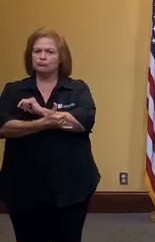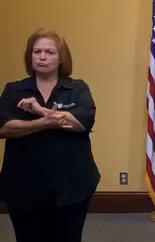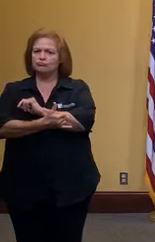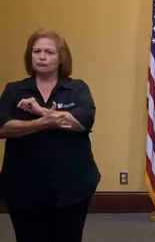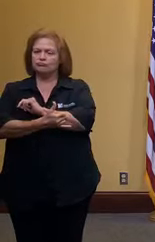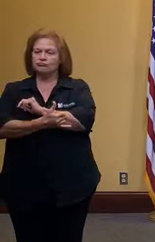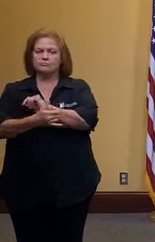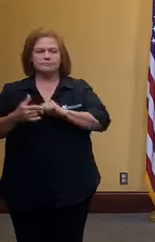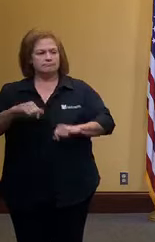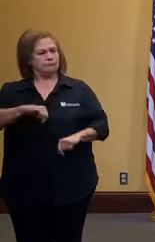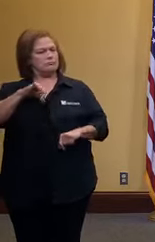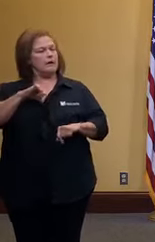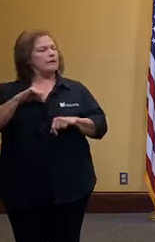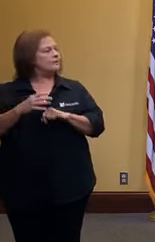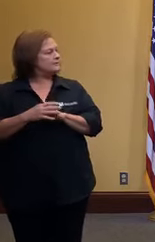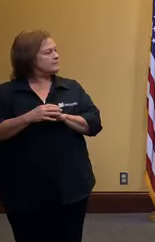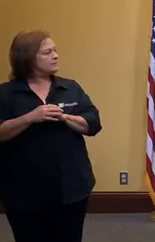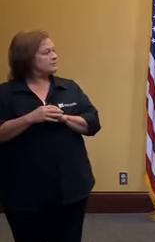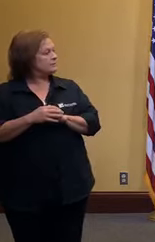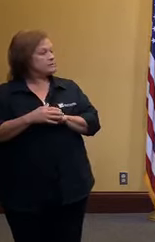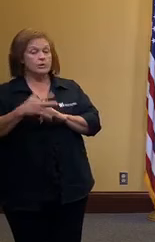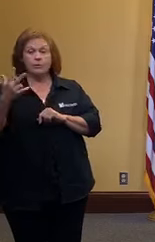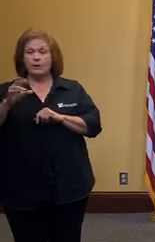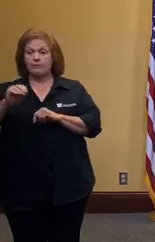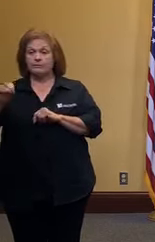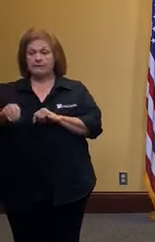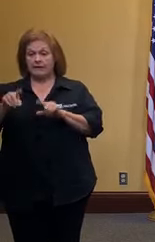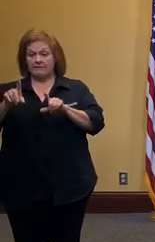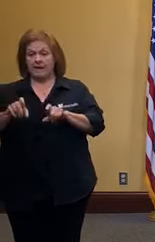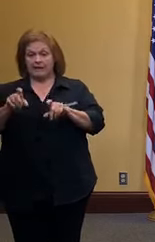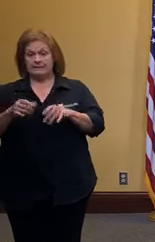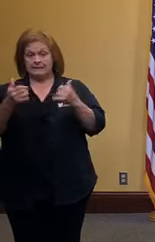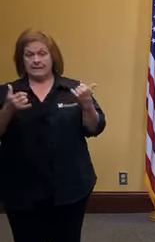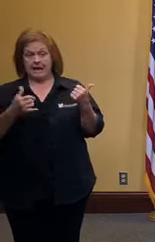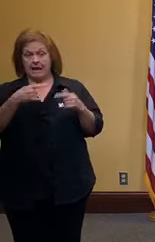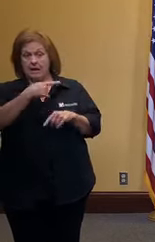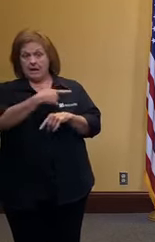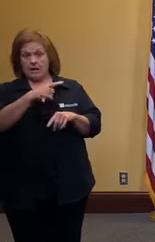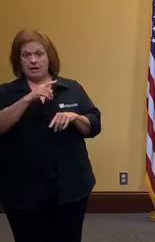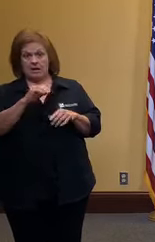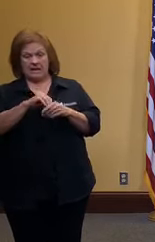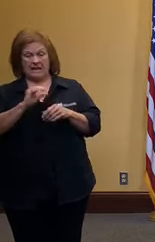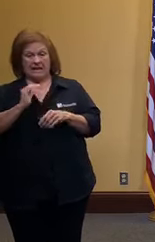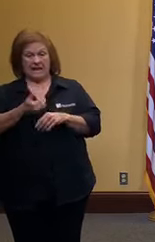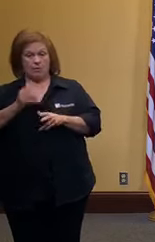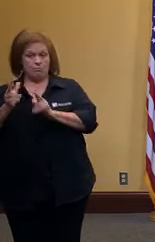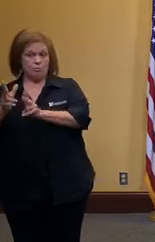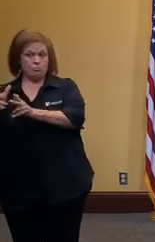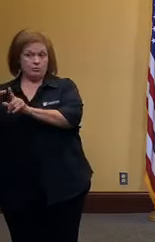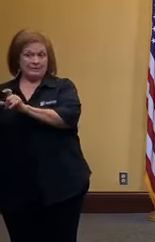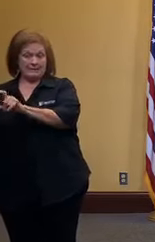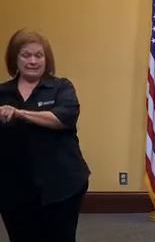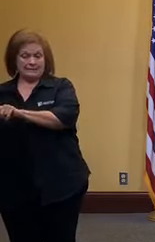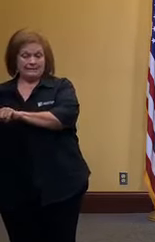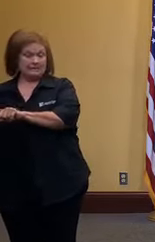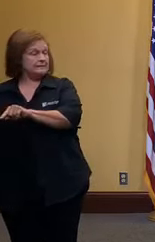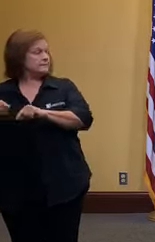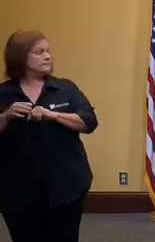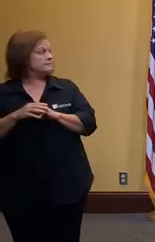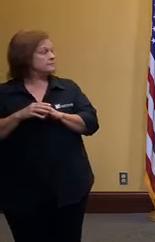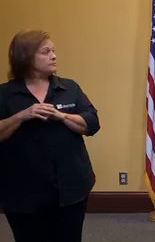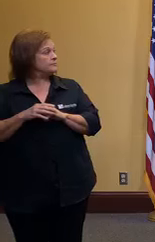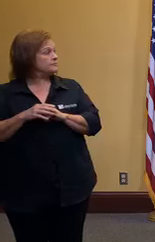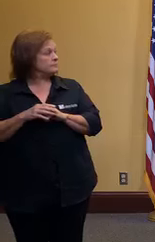as it stands now about three percent of the tests that we're seeing in our mobile testing which makes up a large number of the daily tests